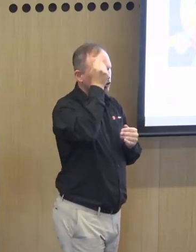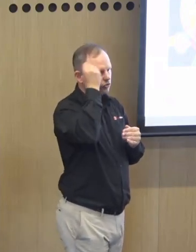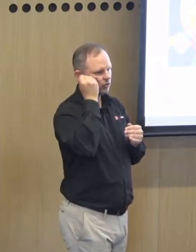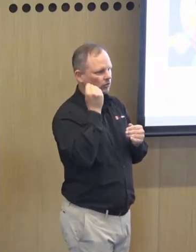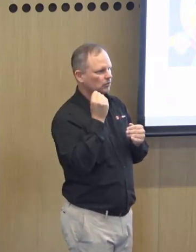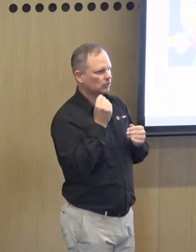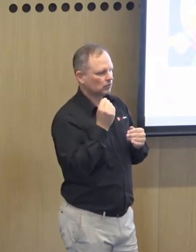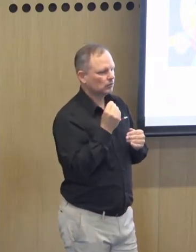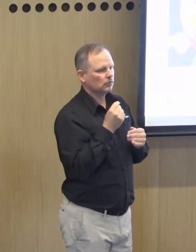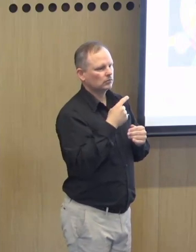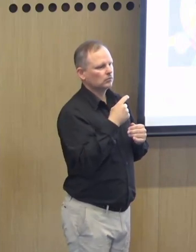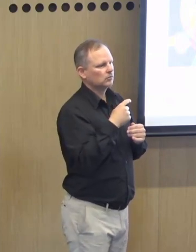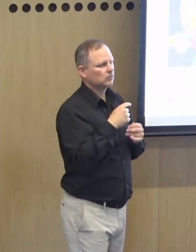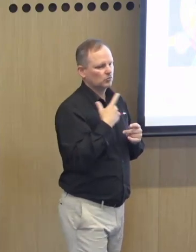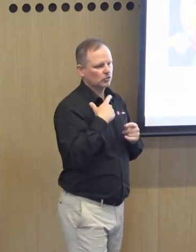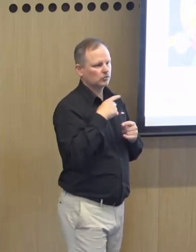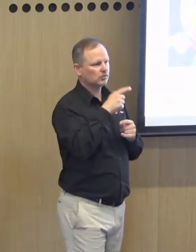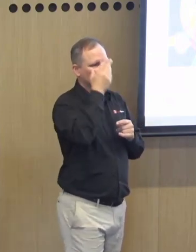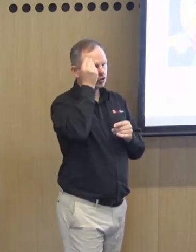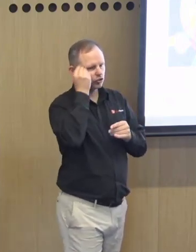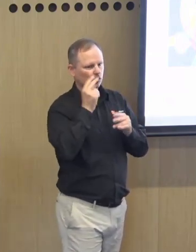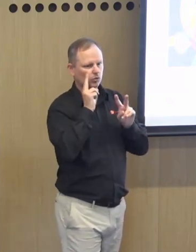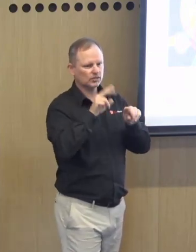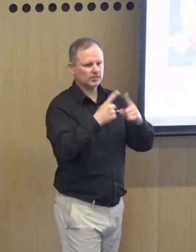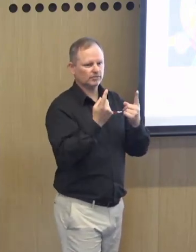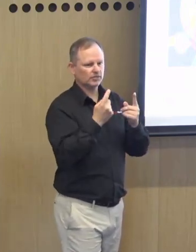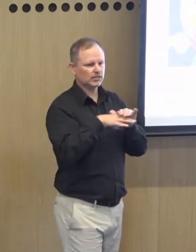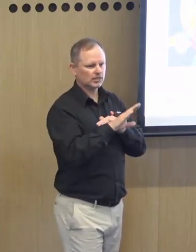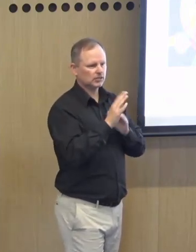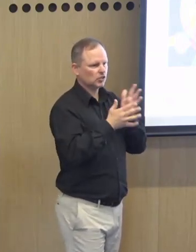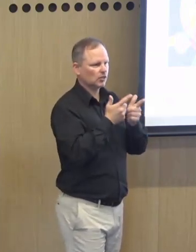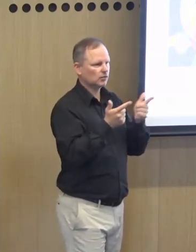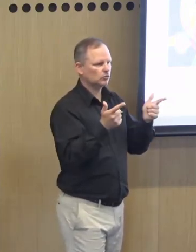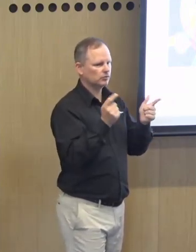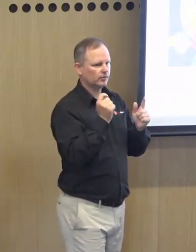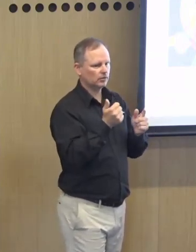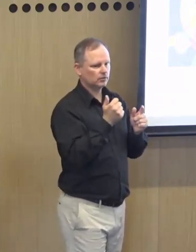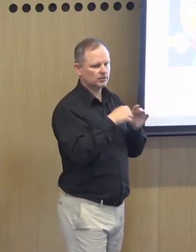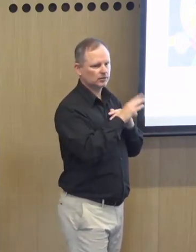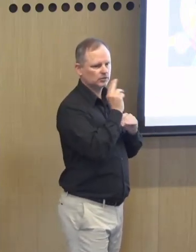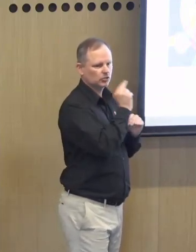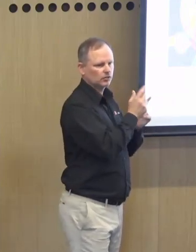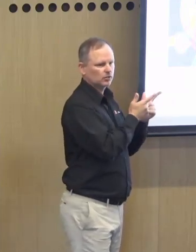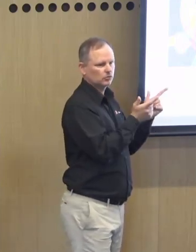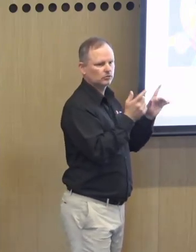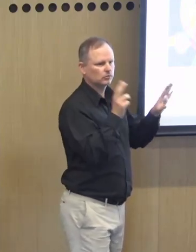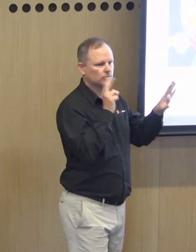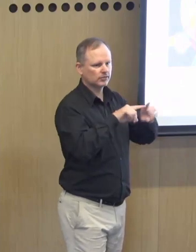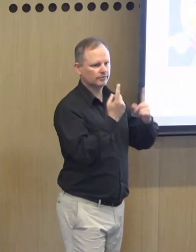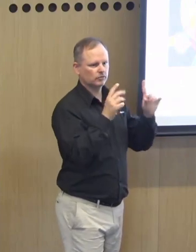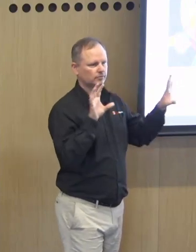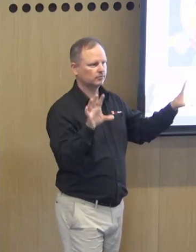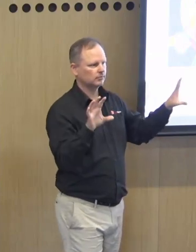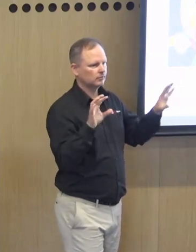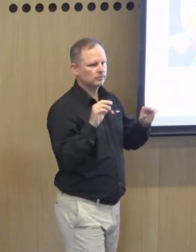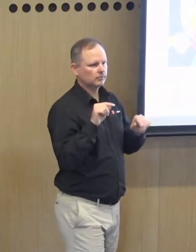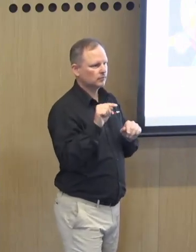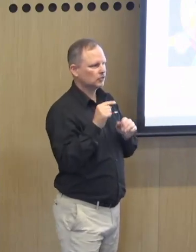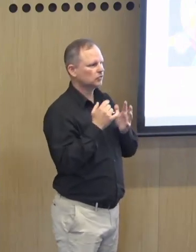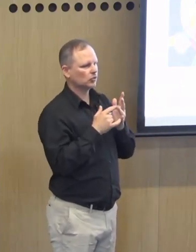people who have people who have dementia there is um they they may use different signs uh these